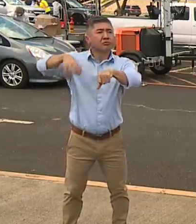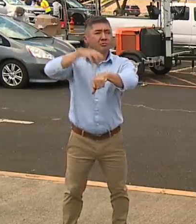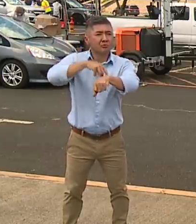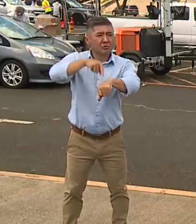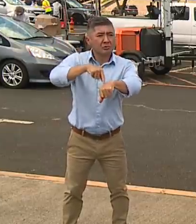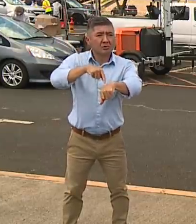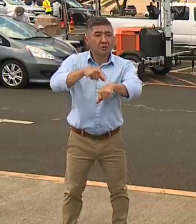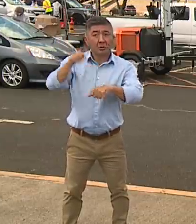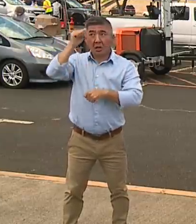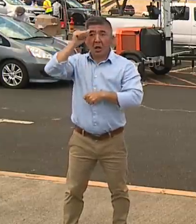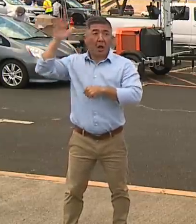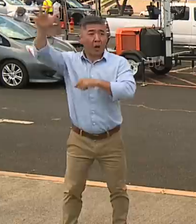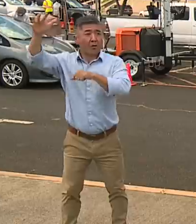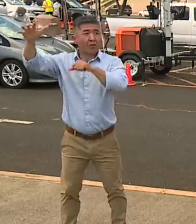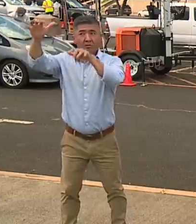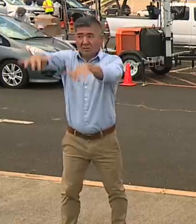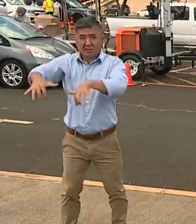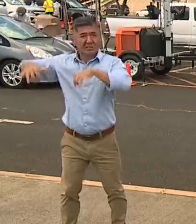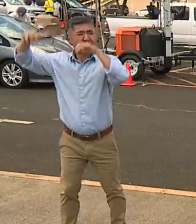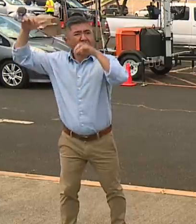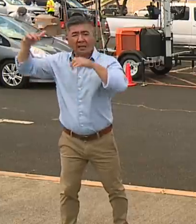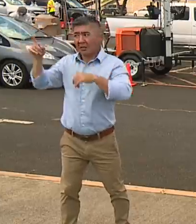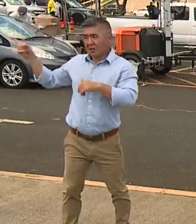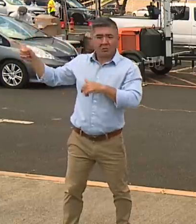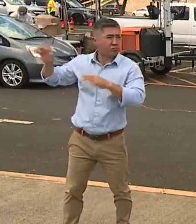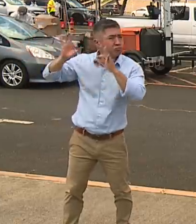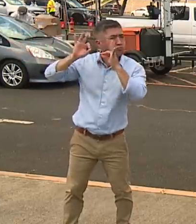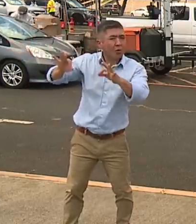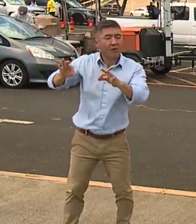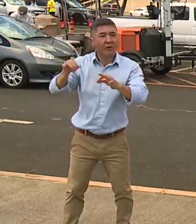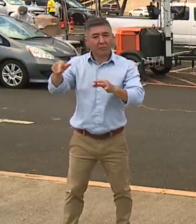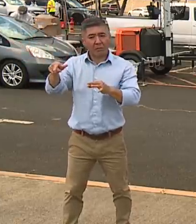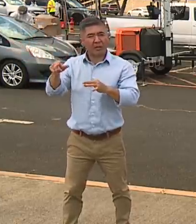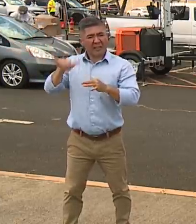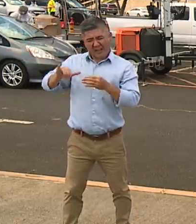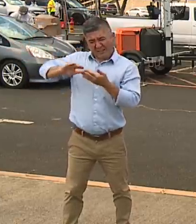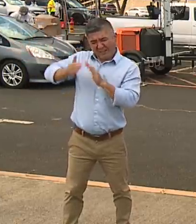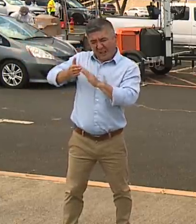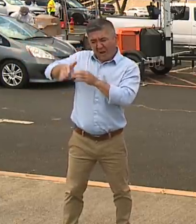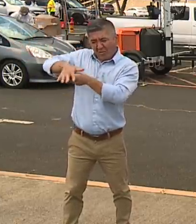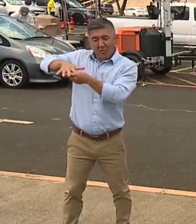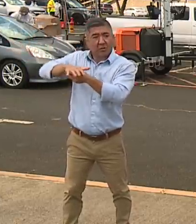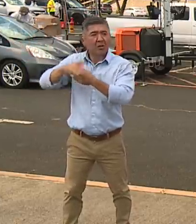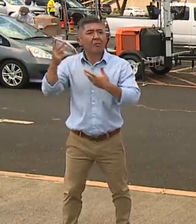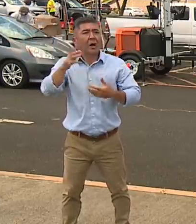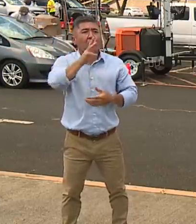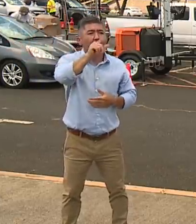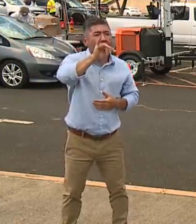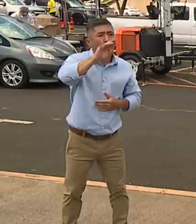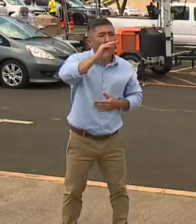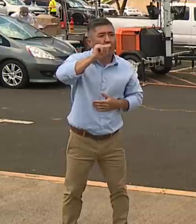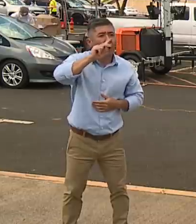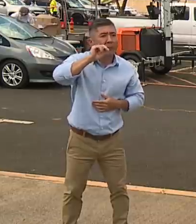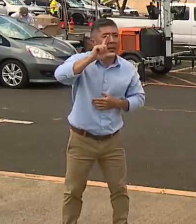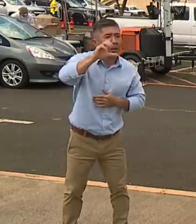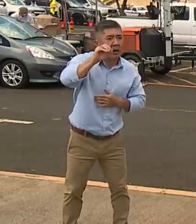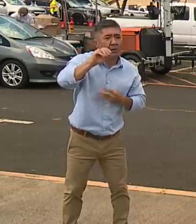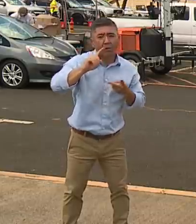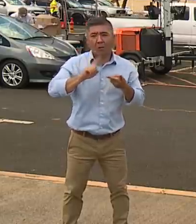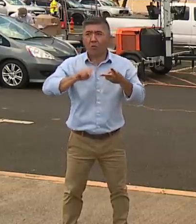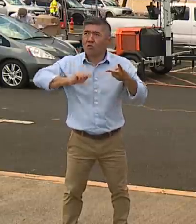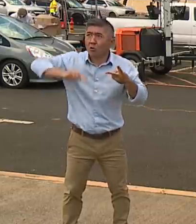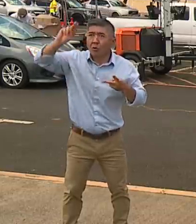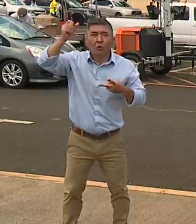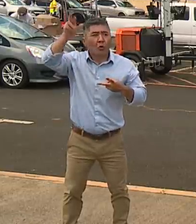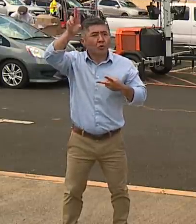but it's for the South Shore, right? The more urban part of the island. But what about the West Side and Waimanalo and the North Shore and those places? We want to get